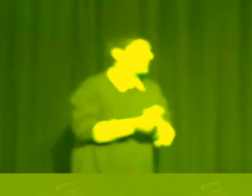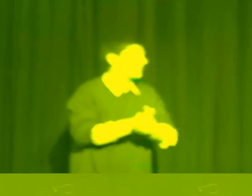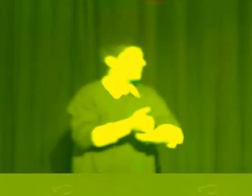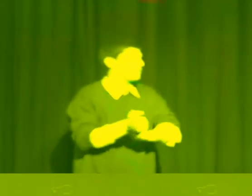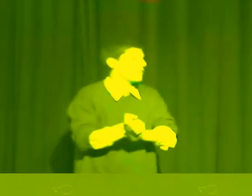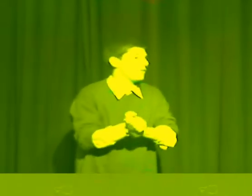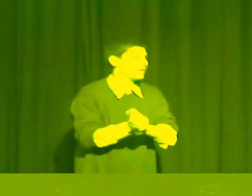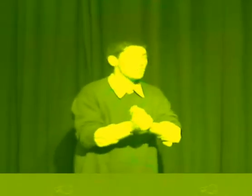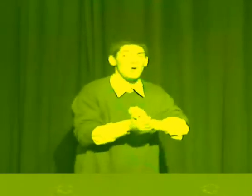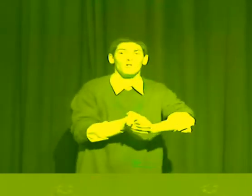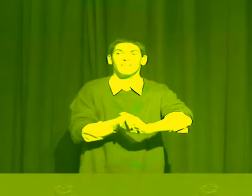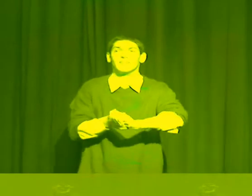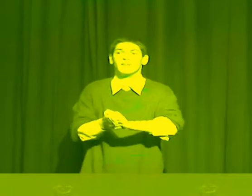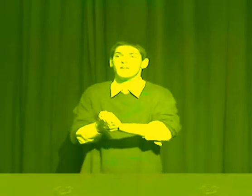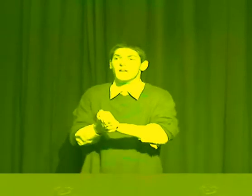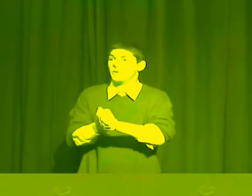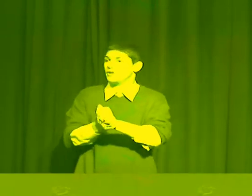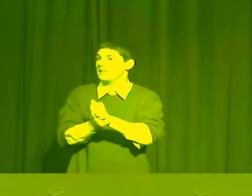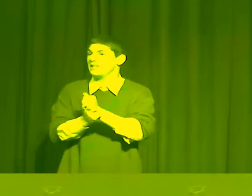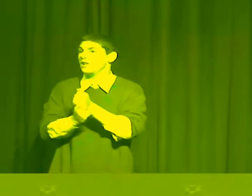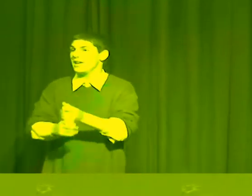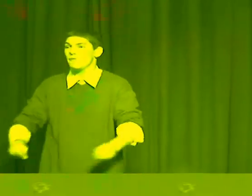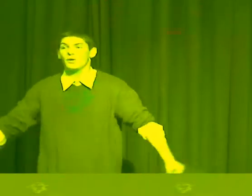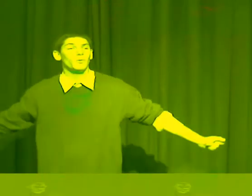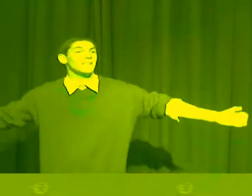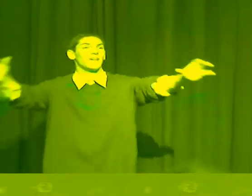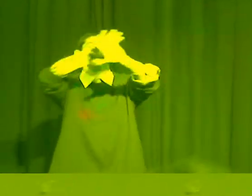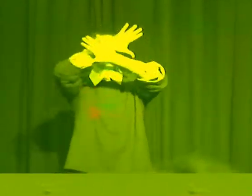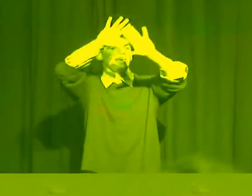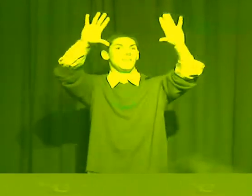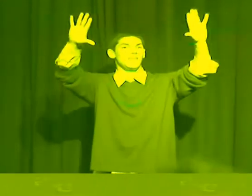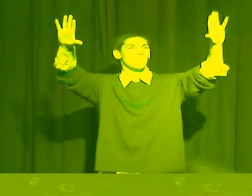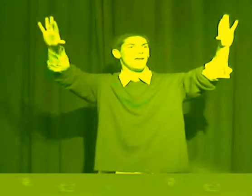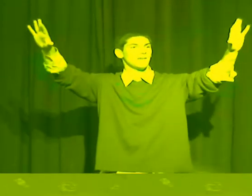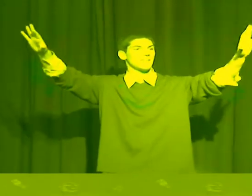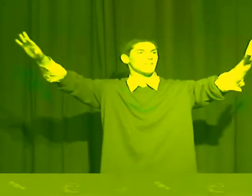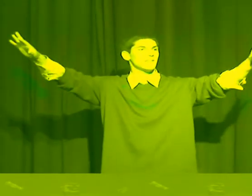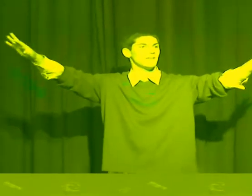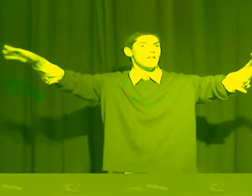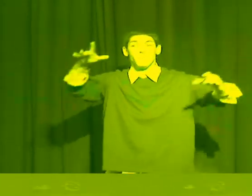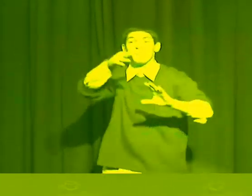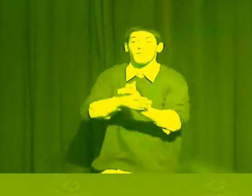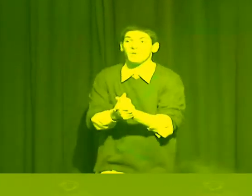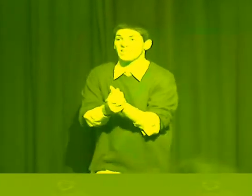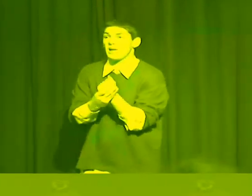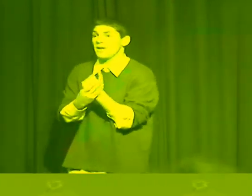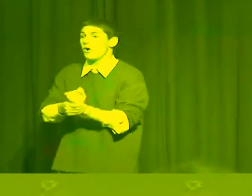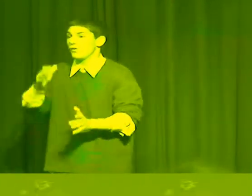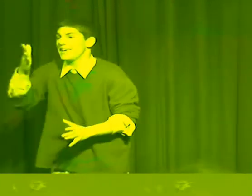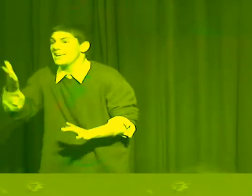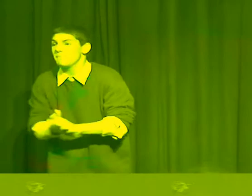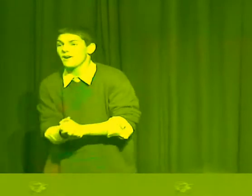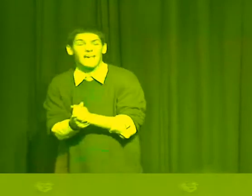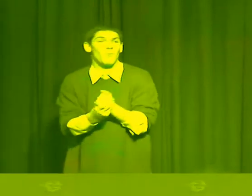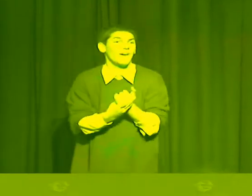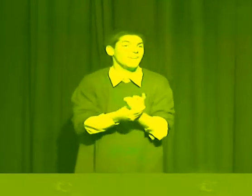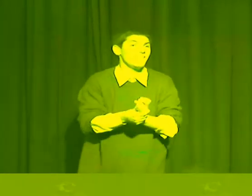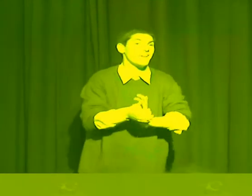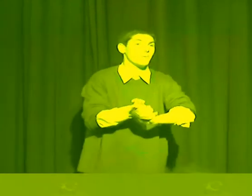until I was about five years old. And when you're little, all you ever notice are the candy ribs. My father used to let me have all the candy bars I wanted. He thought it